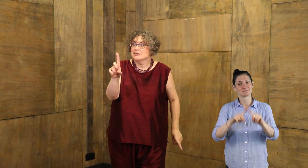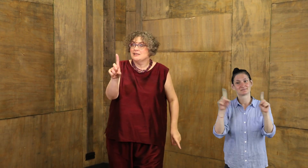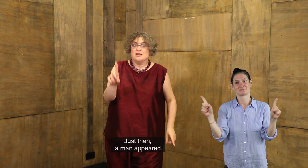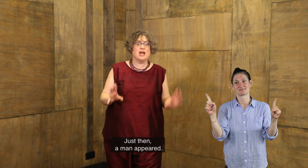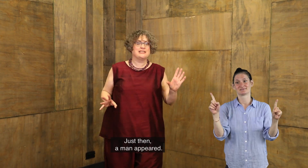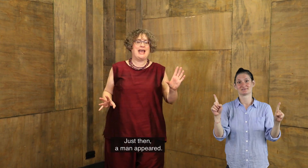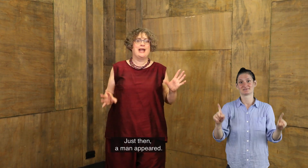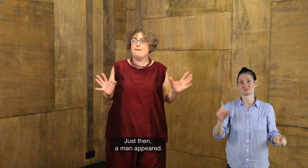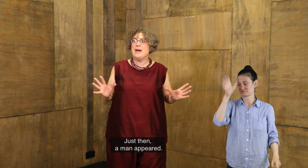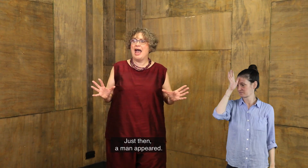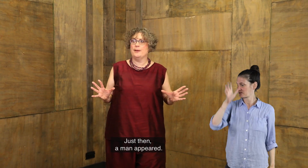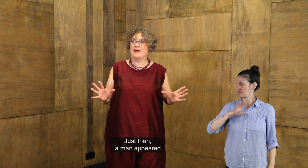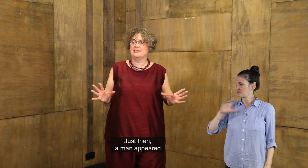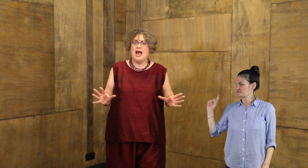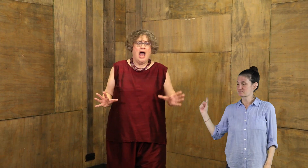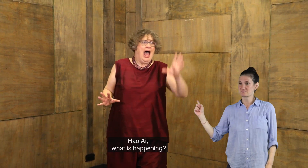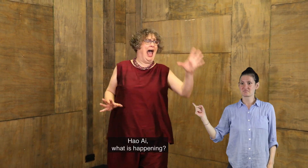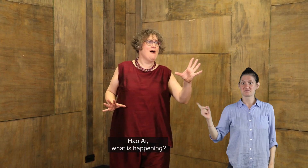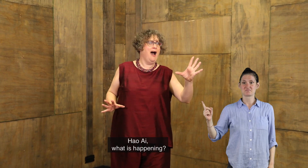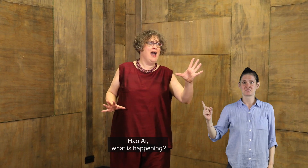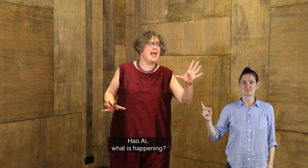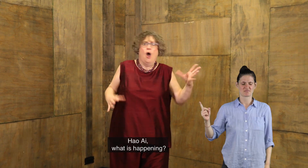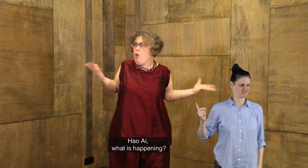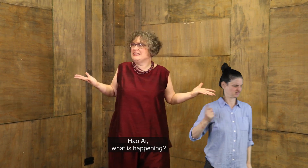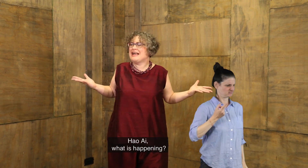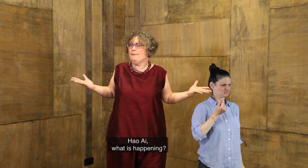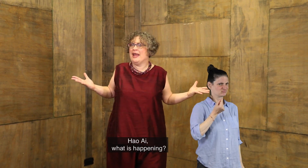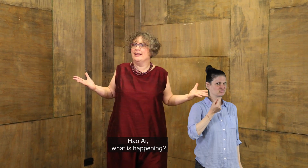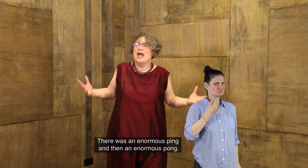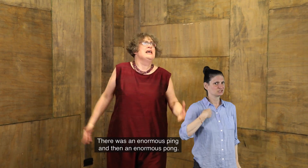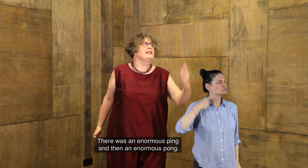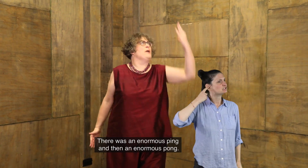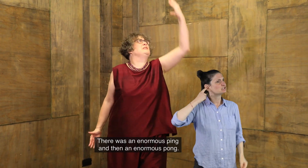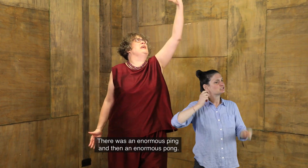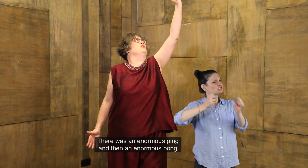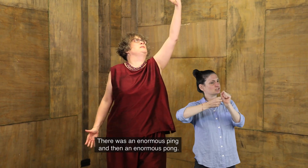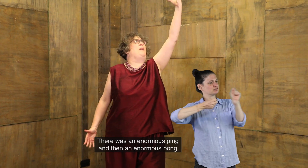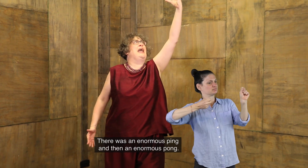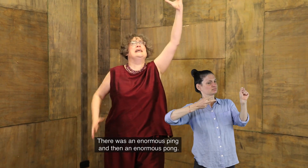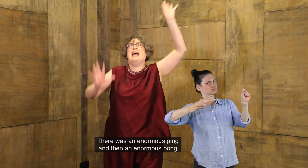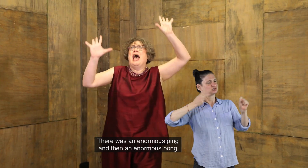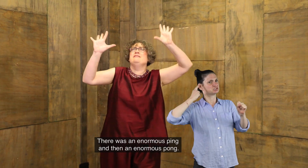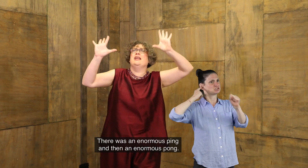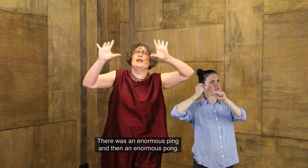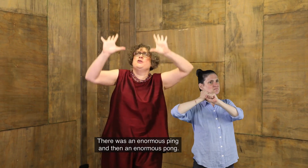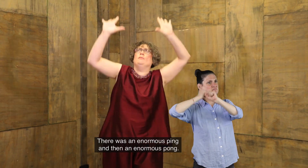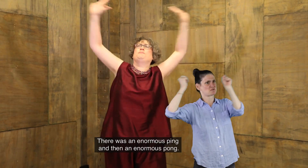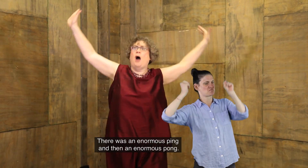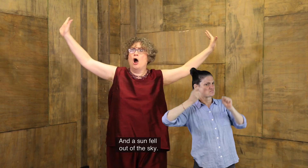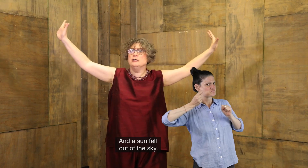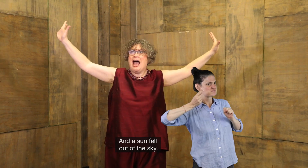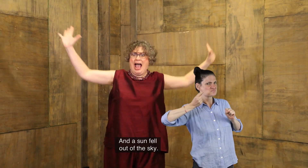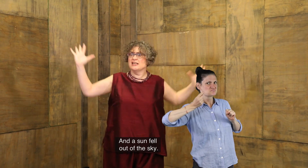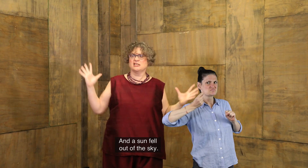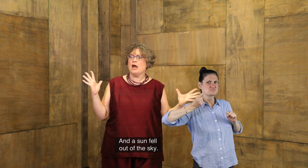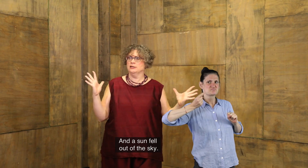but, just then a man appeared. How I? What is happening? There was an enormous ping, and then an enormous